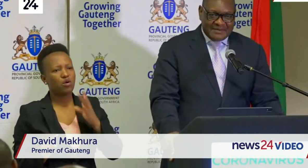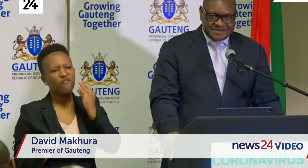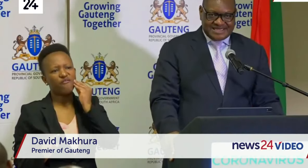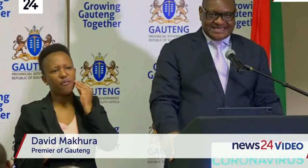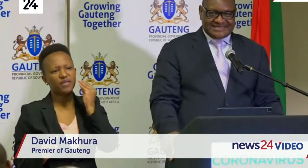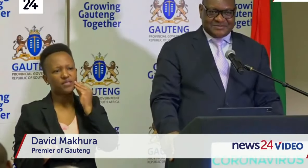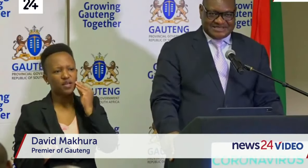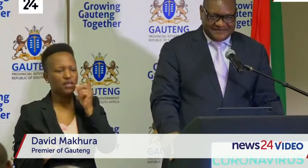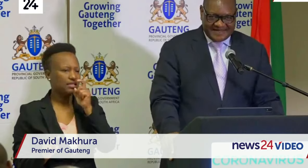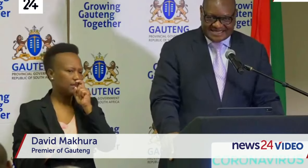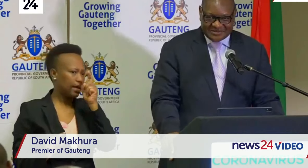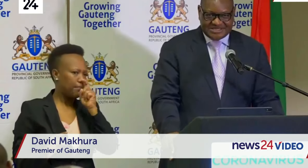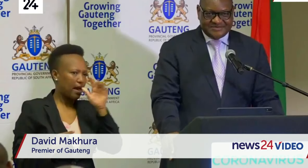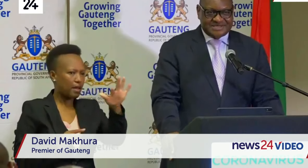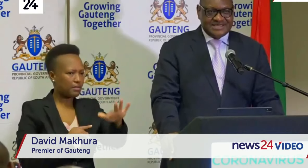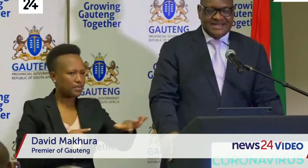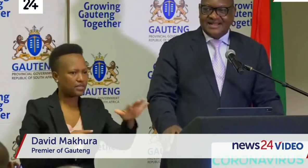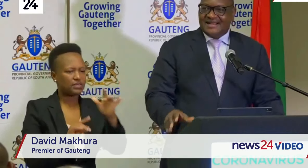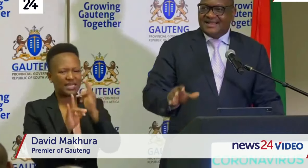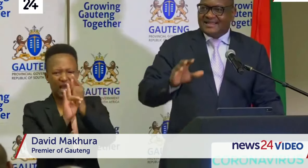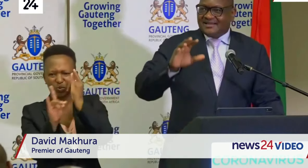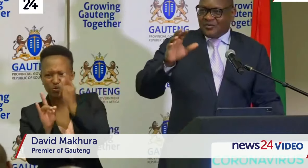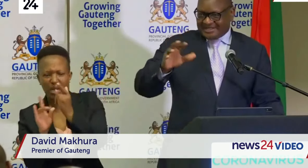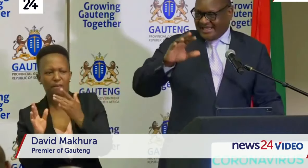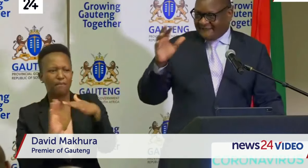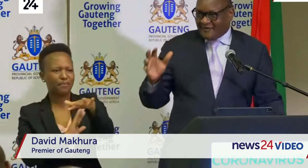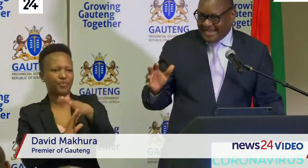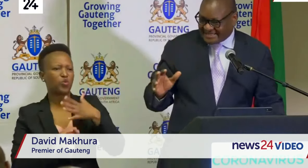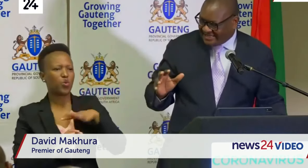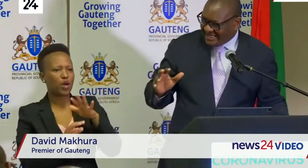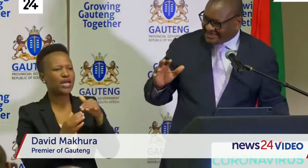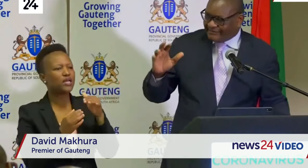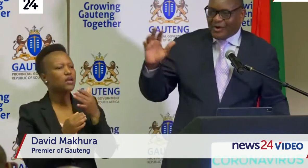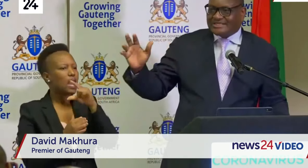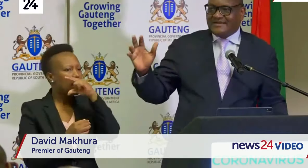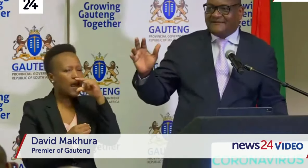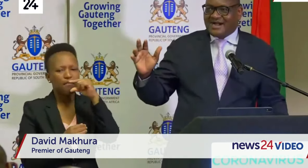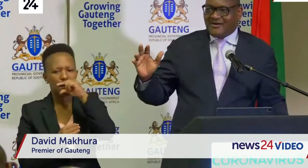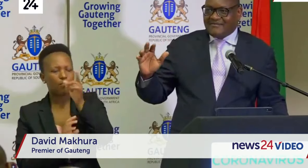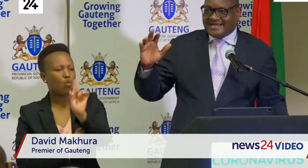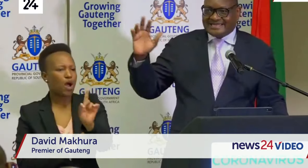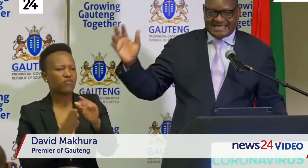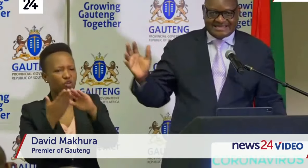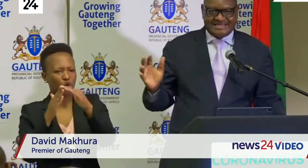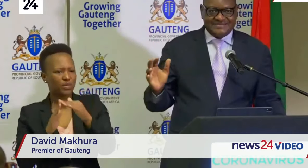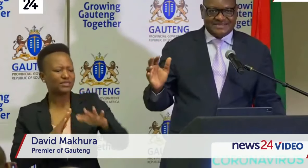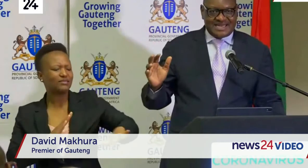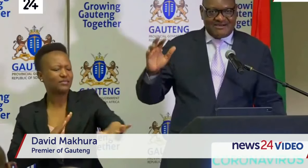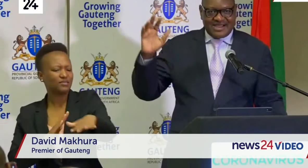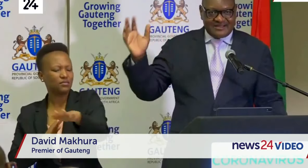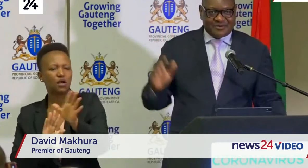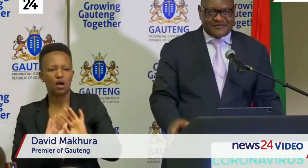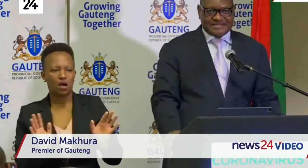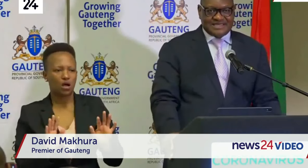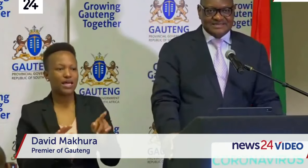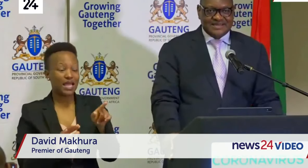Sebaps and specific townships which information is important for our medical teams and